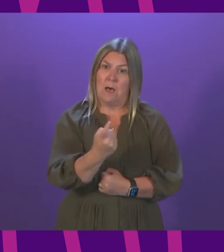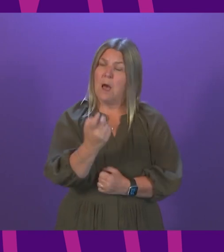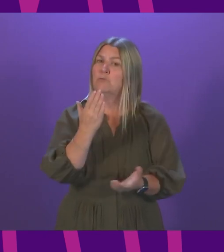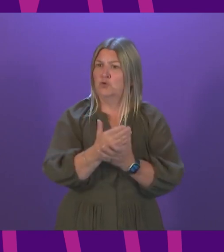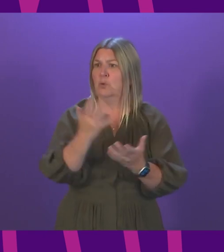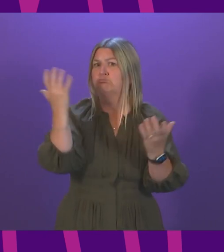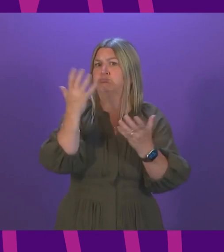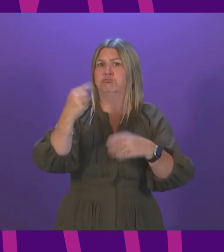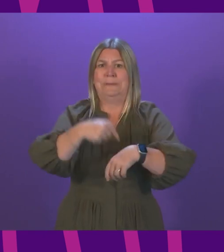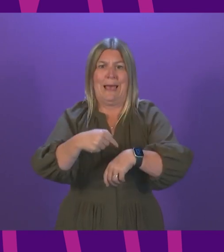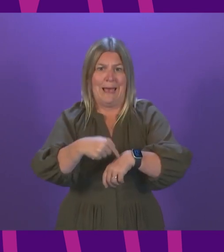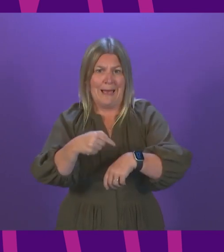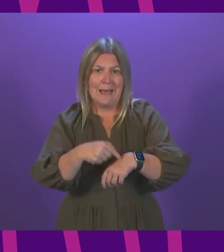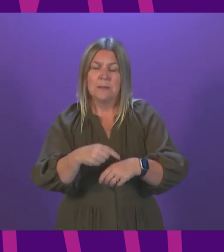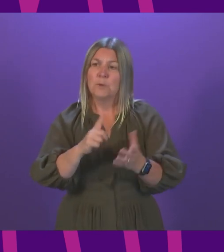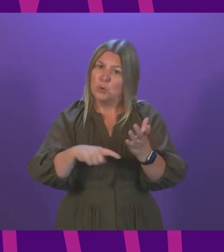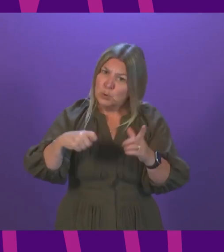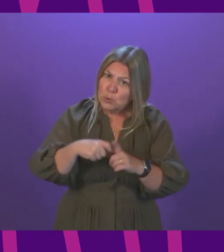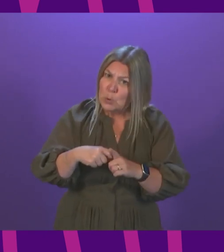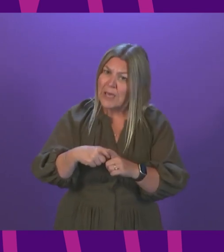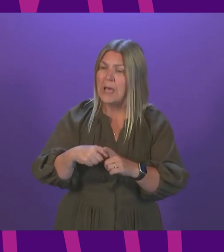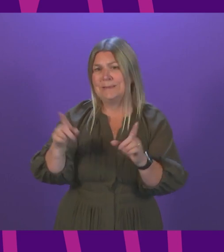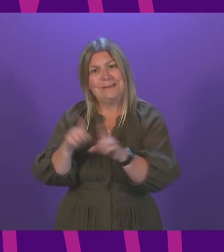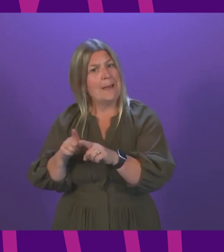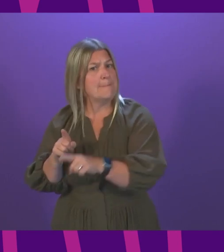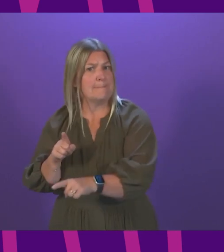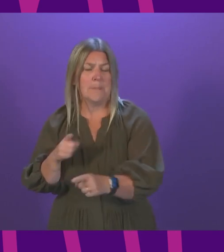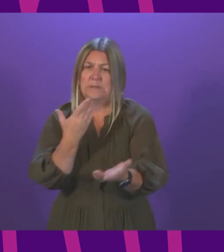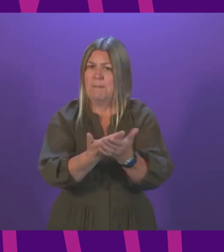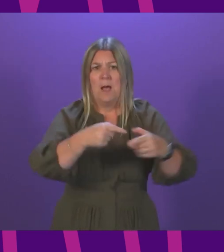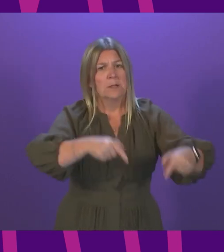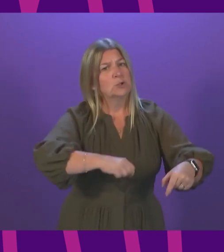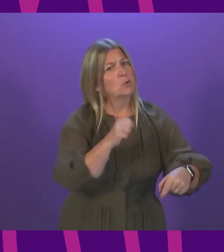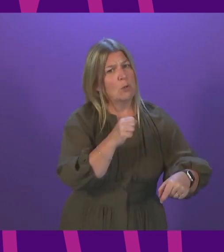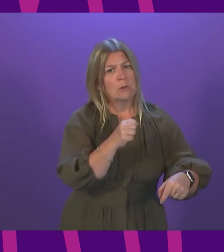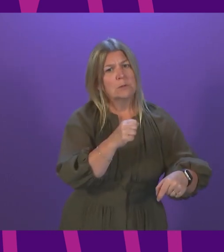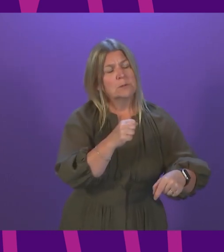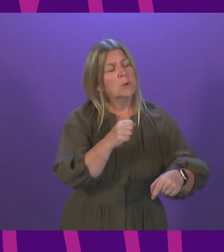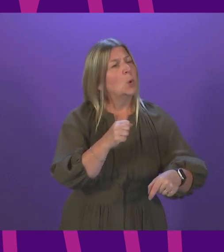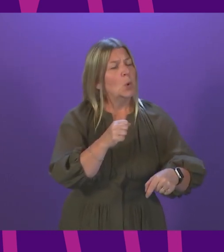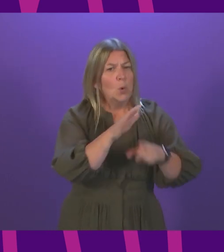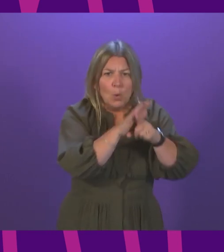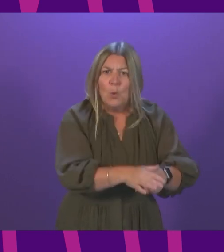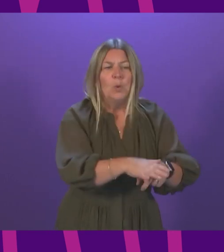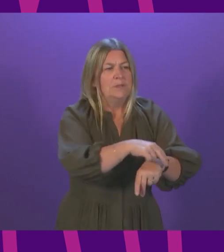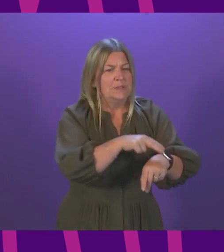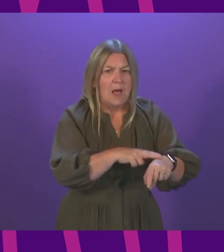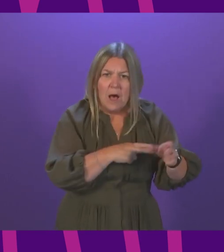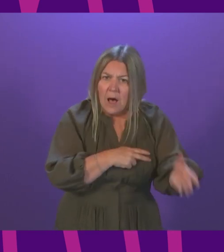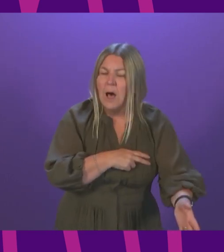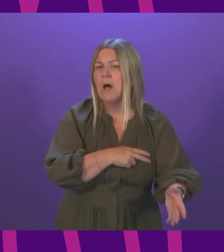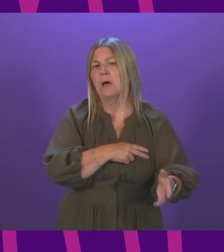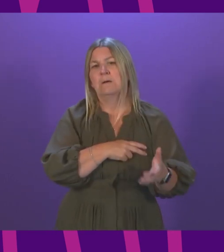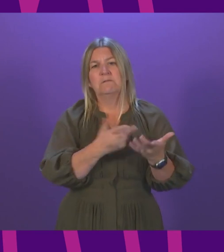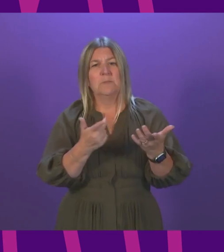As with other parts of the UK, Scotland's health boards have faced unprecedented demand over recent weeks, whether that be in emergency departments, elective